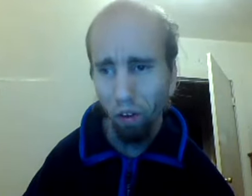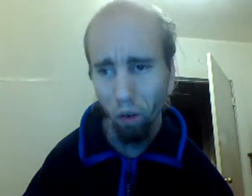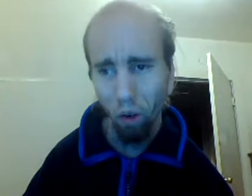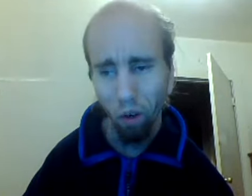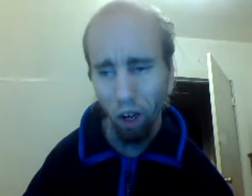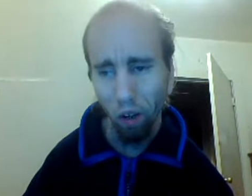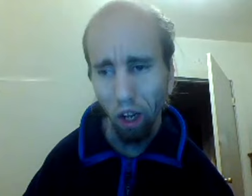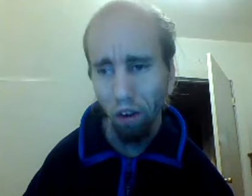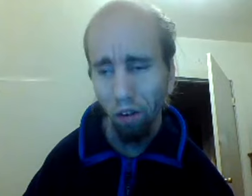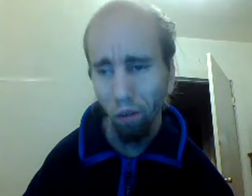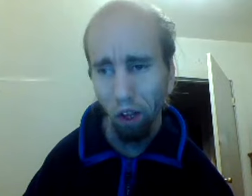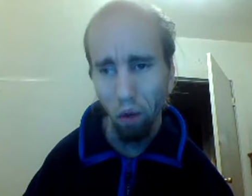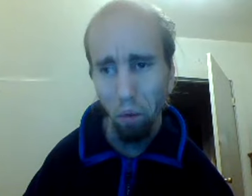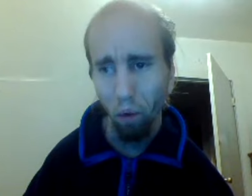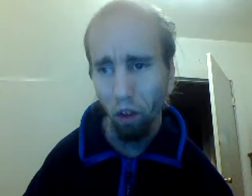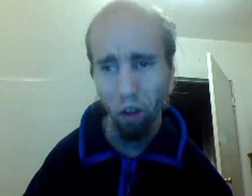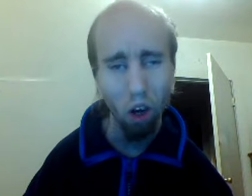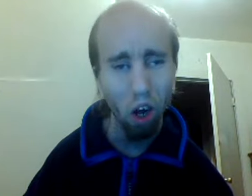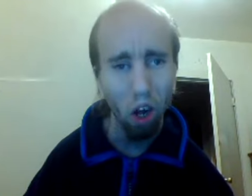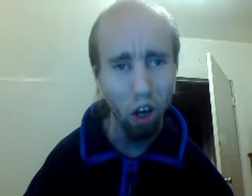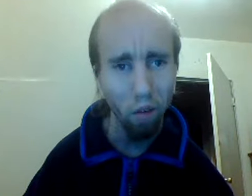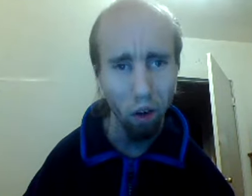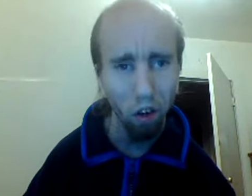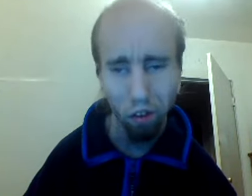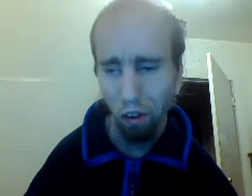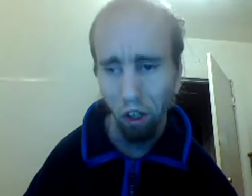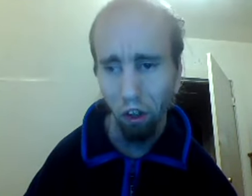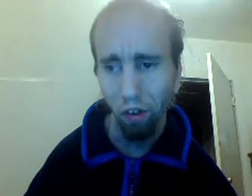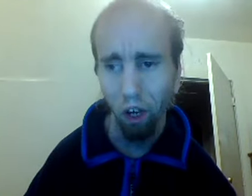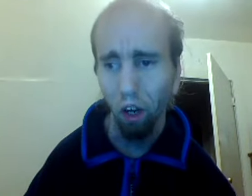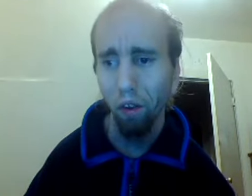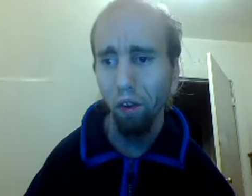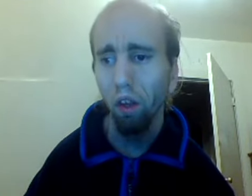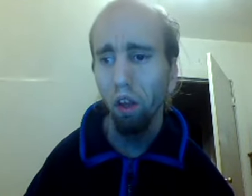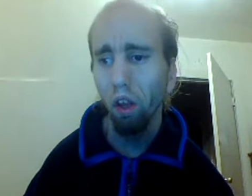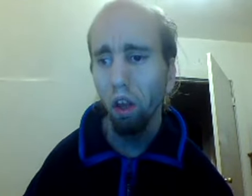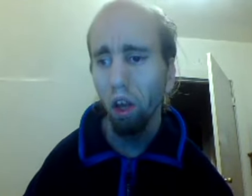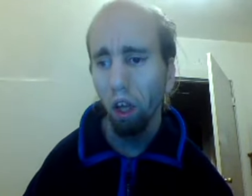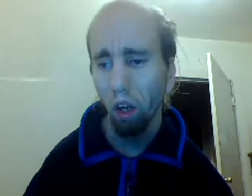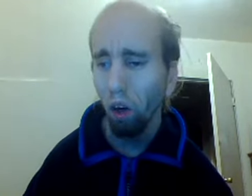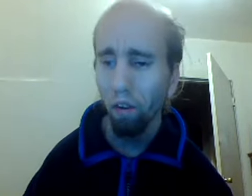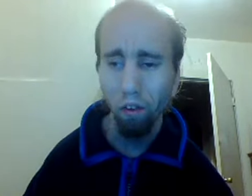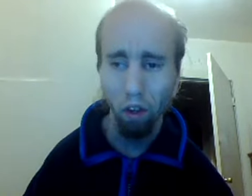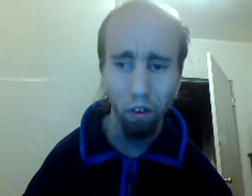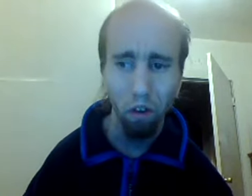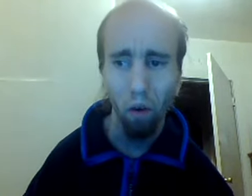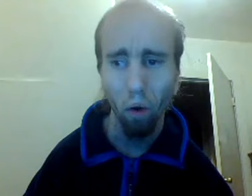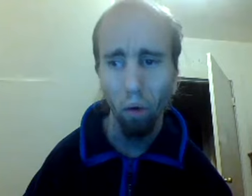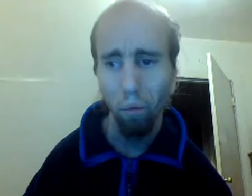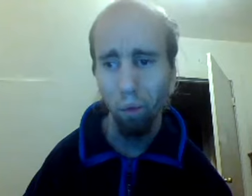noticed going around not just with him but a lot of artists in the underground and artists in general